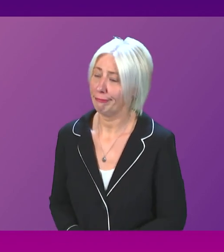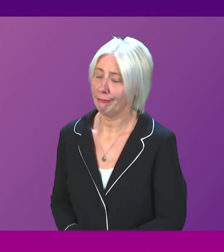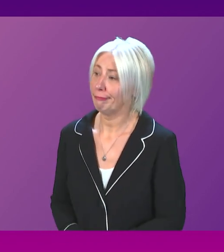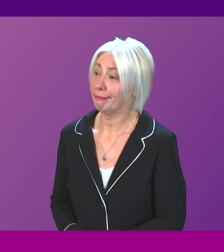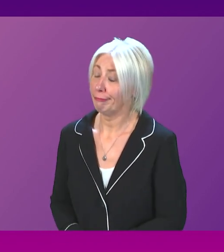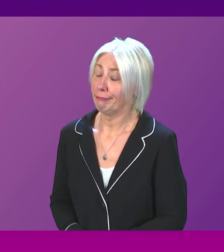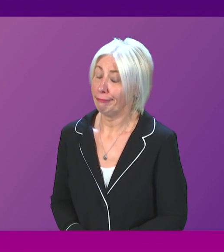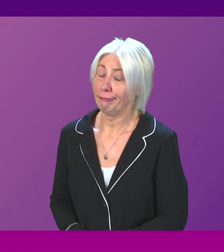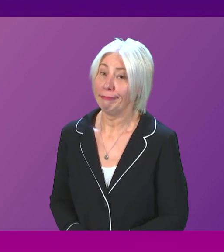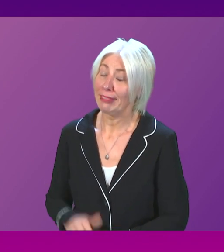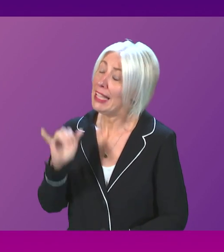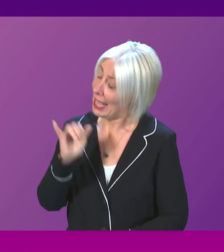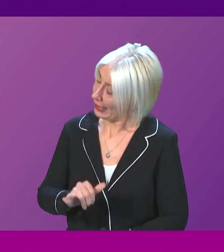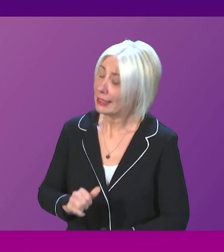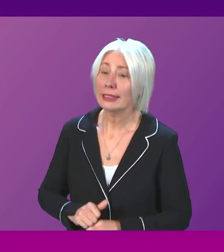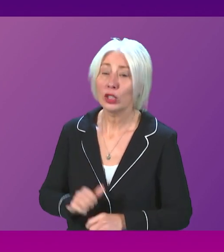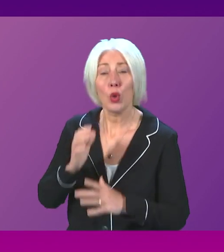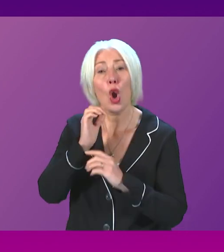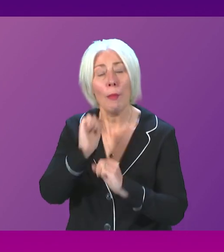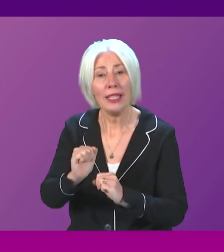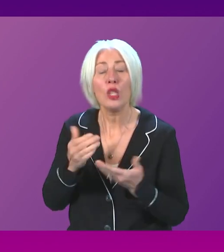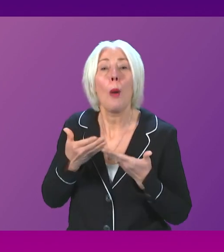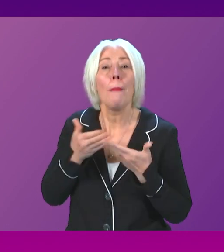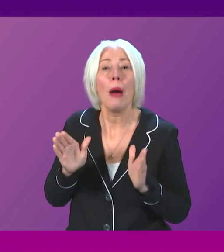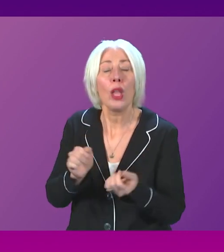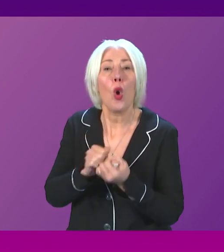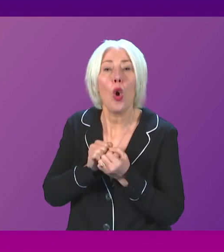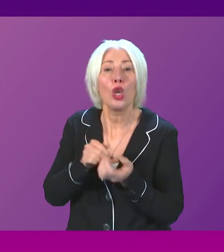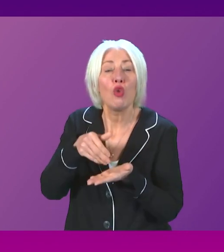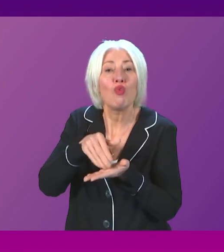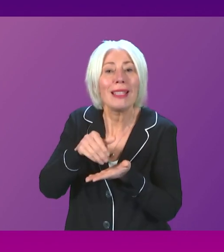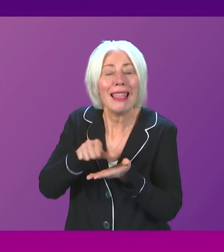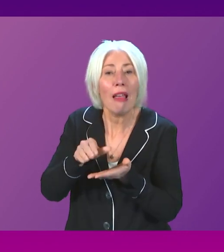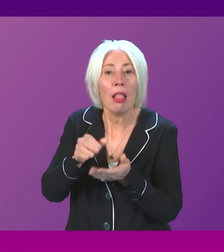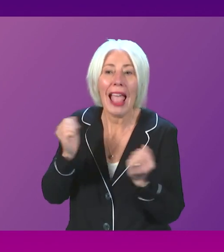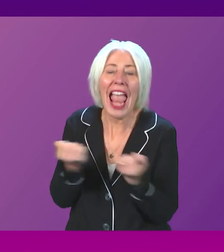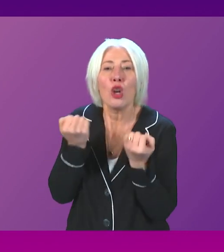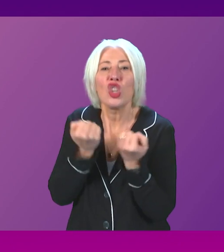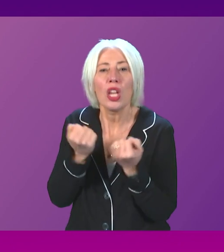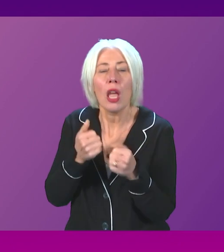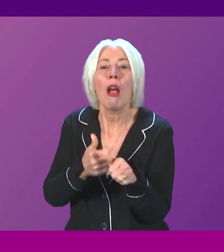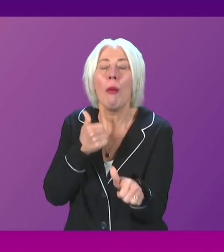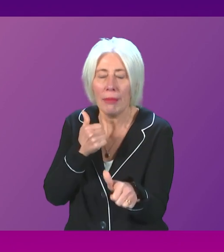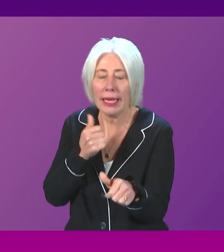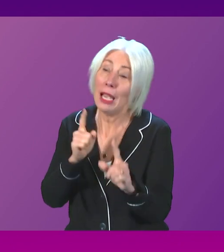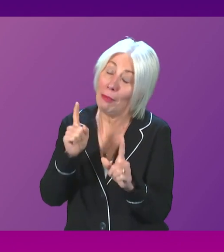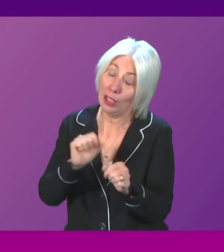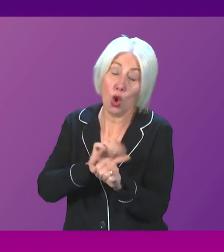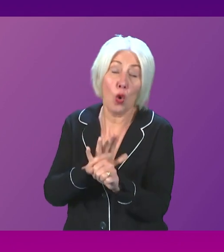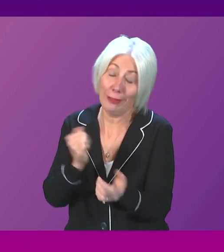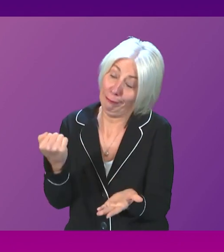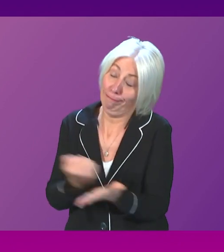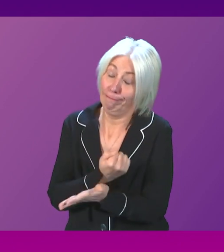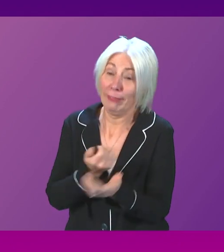Yes, we committed to a publicly owned retail energy company. Covid unfortunately